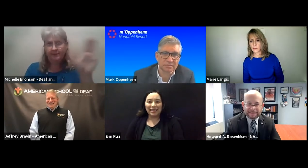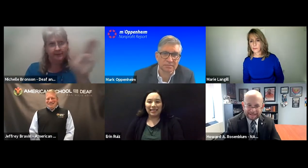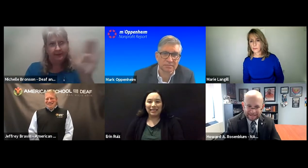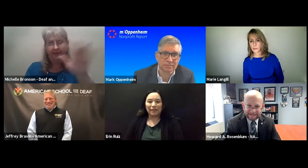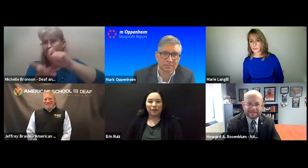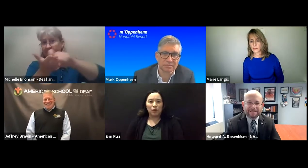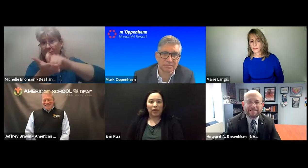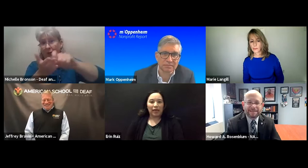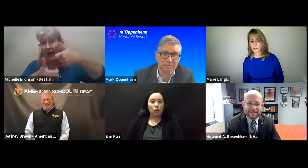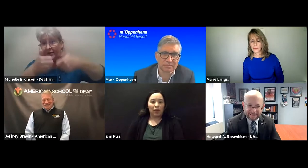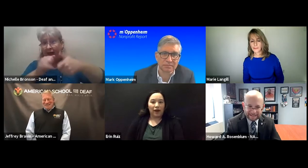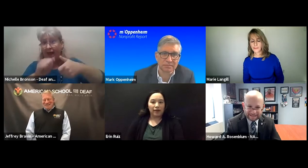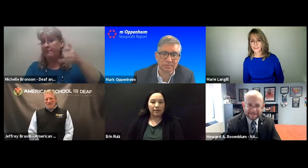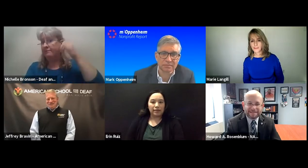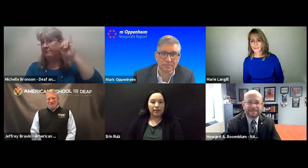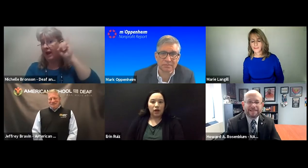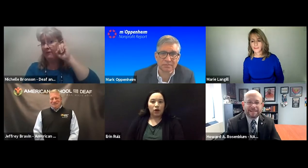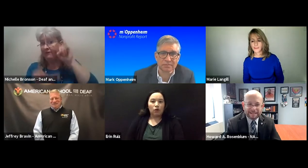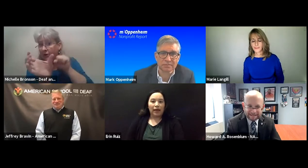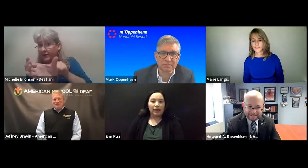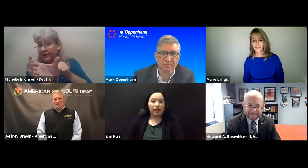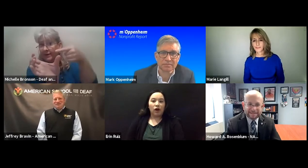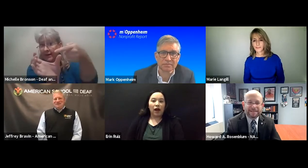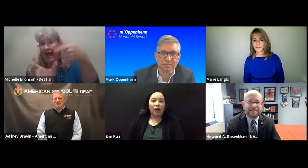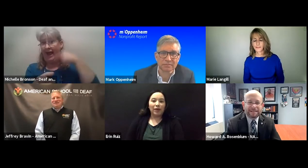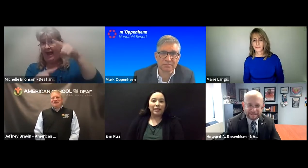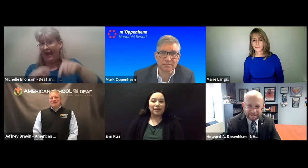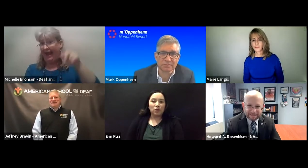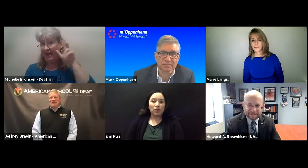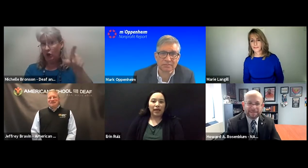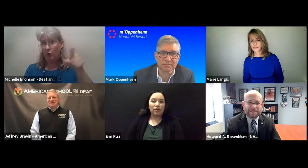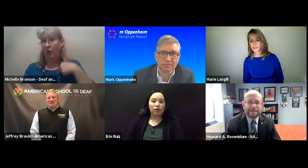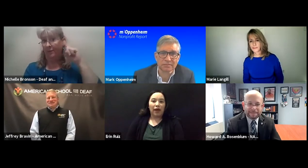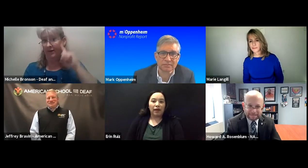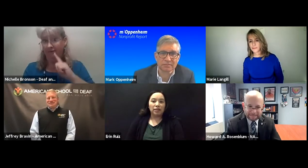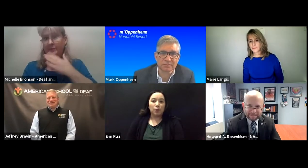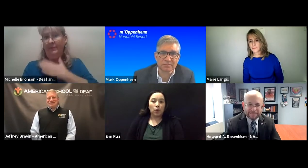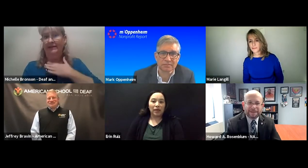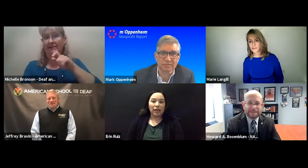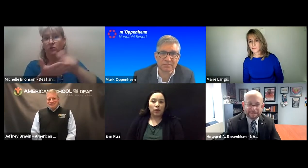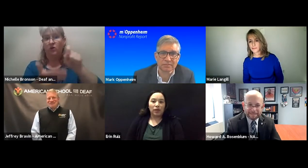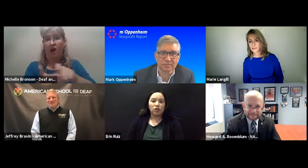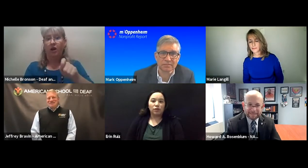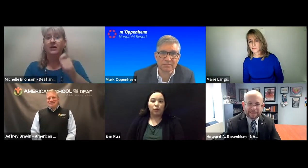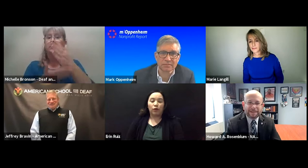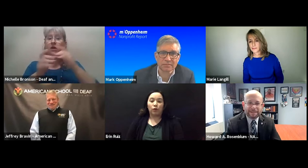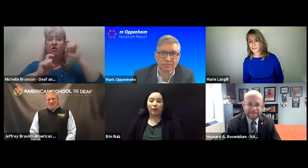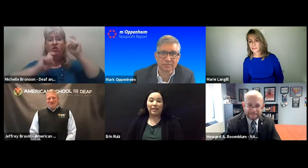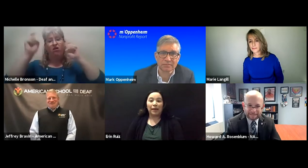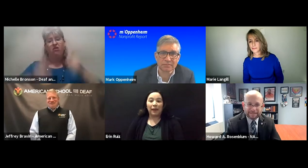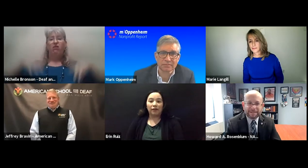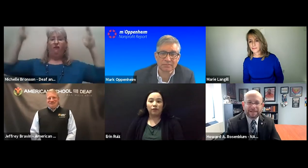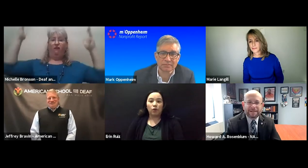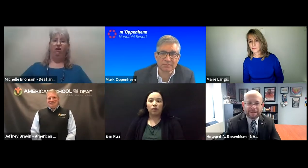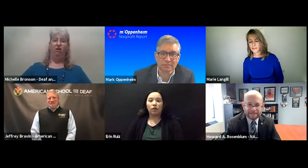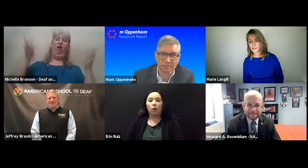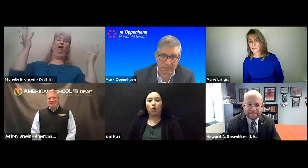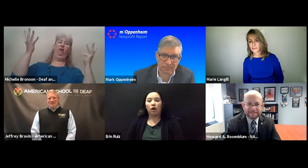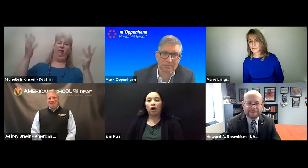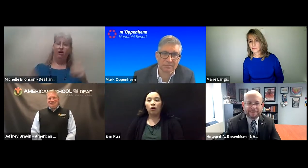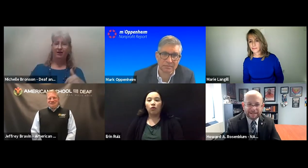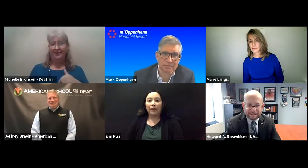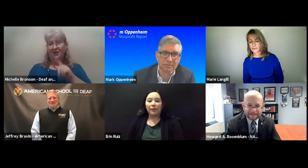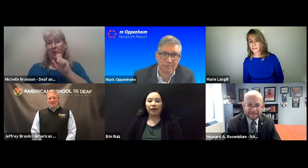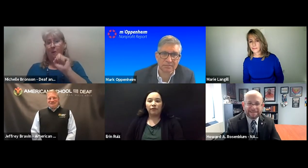us instead of communicating with us, right? There are other ways to communicate than spoken language, whether we type back and forth